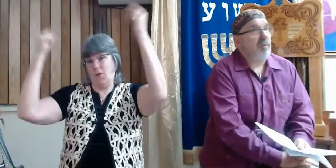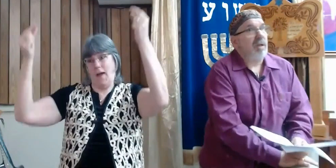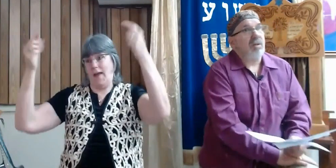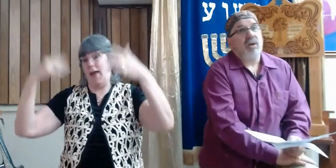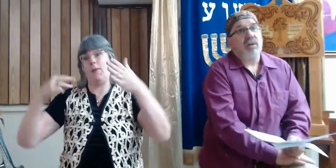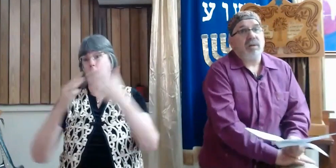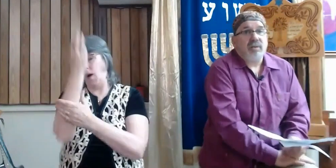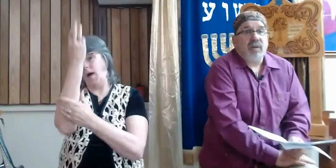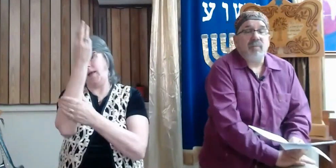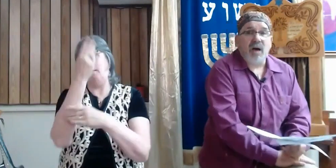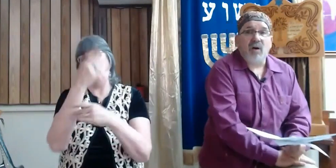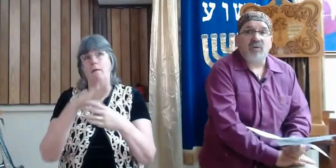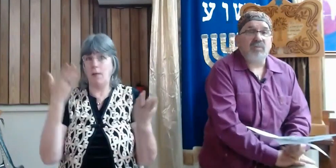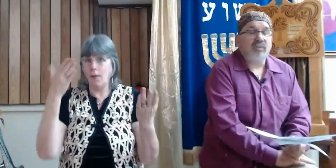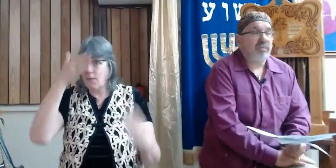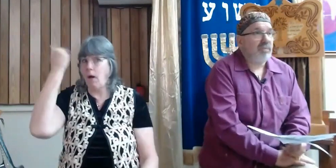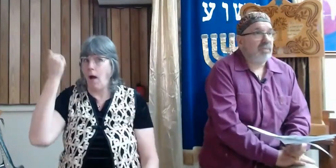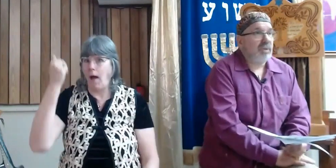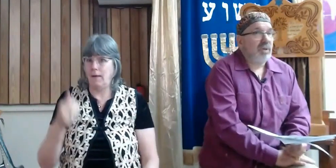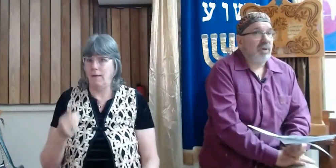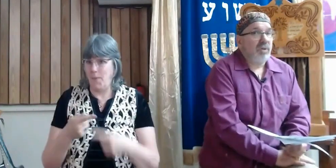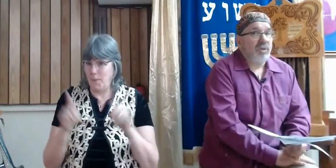the people are talking. Somehow,